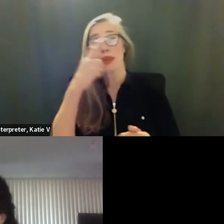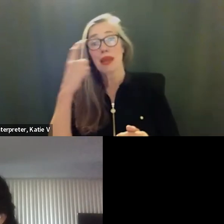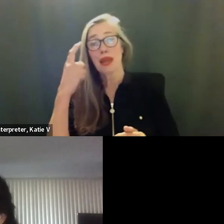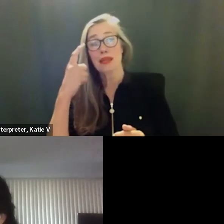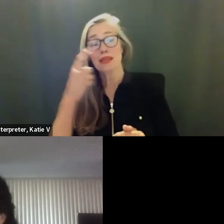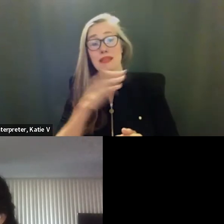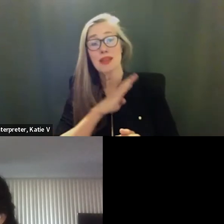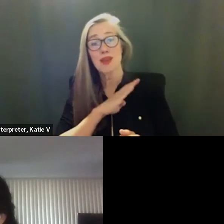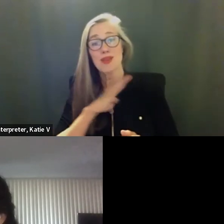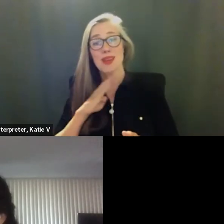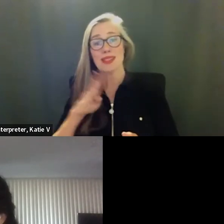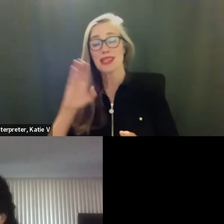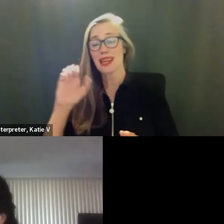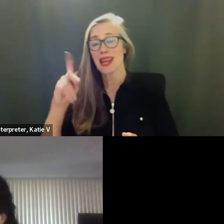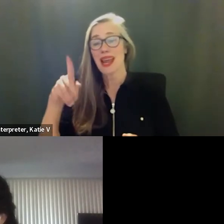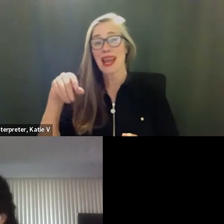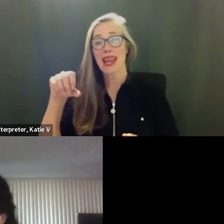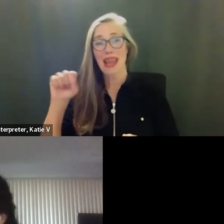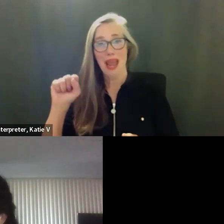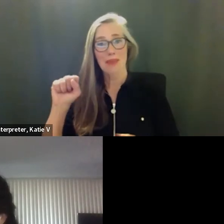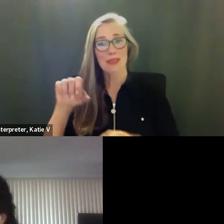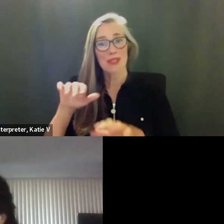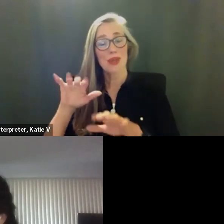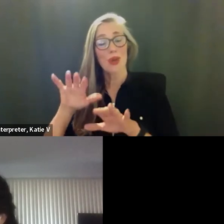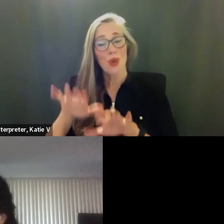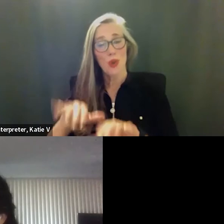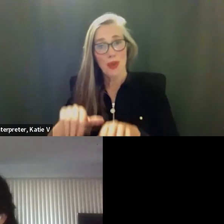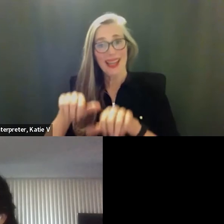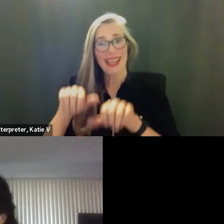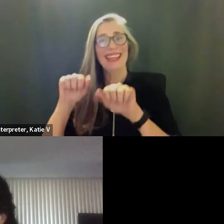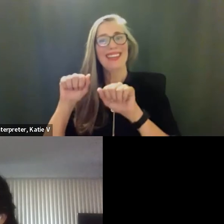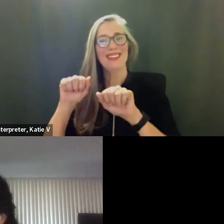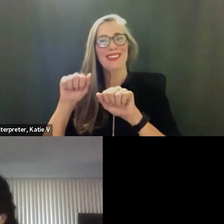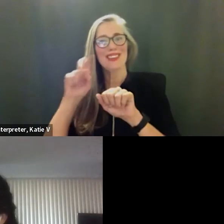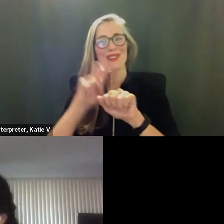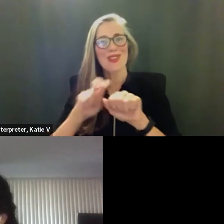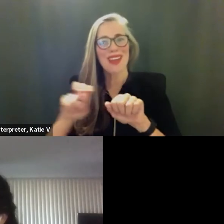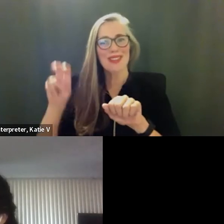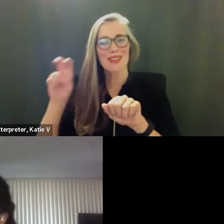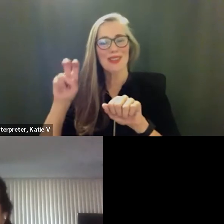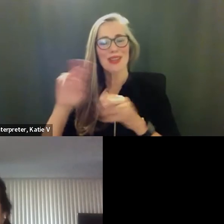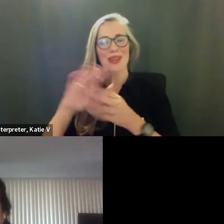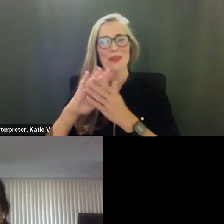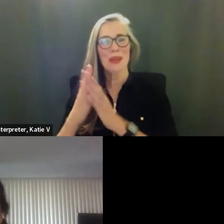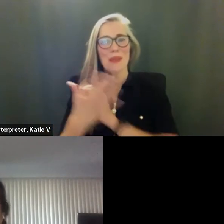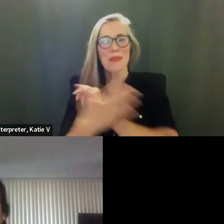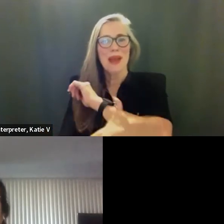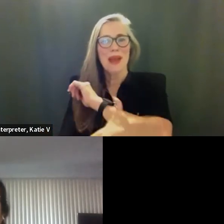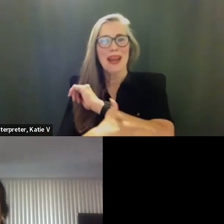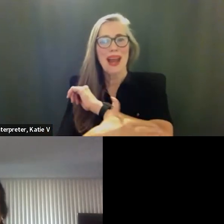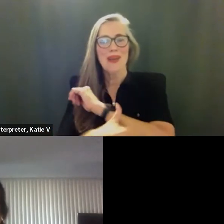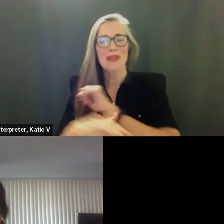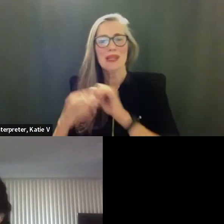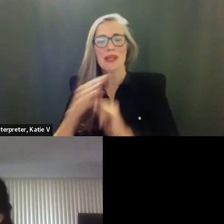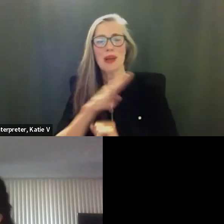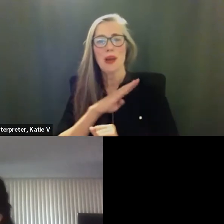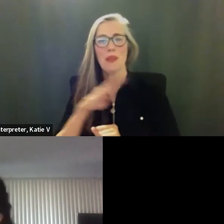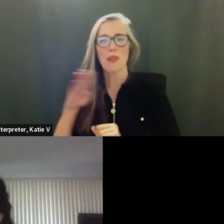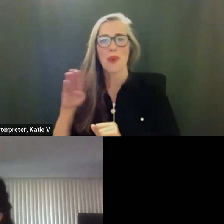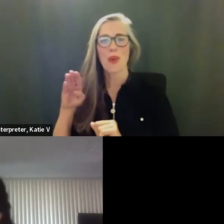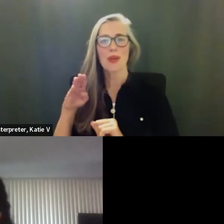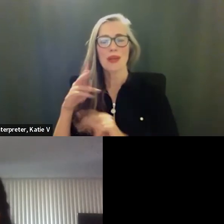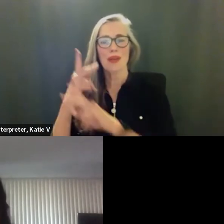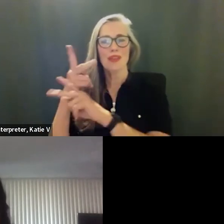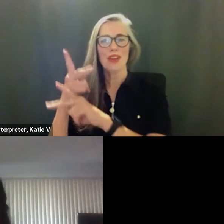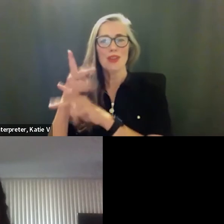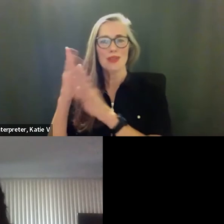uh leaving once you transition to the board of supervisors last week i gave you the report so there are three